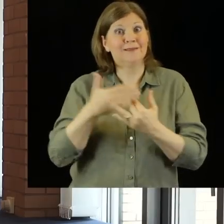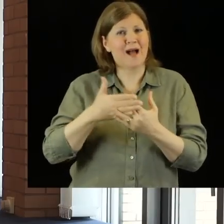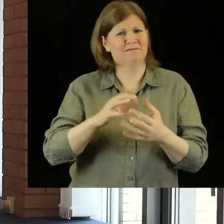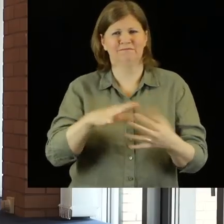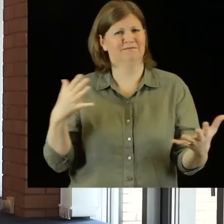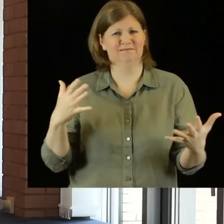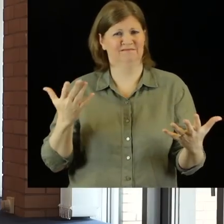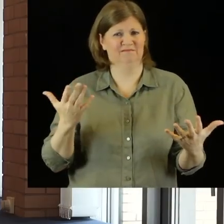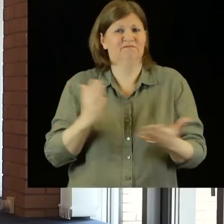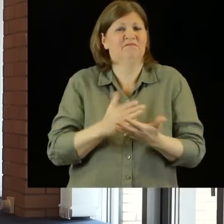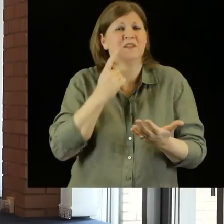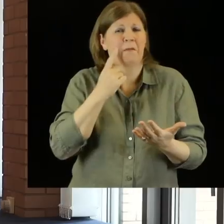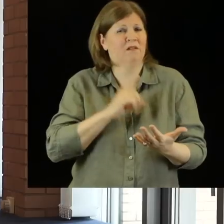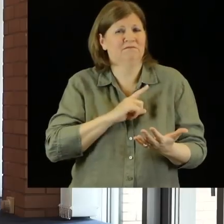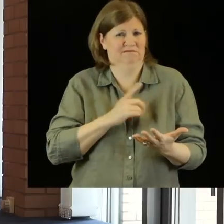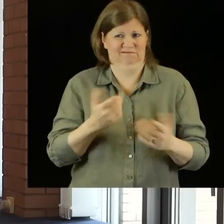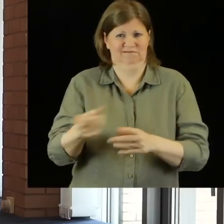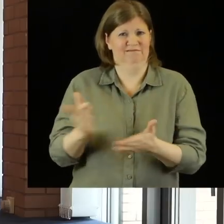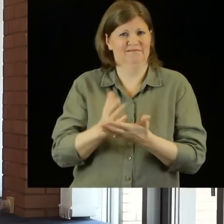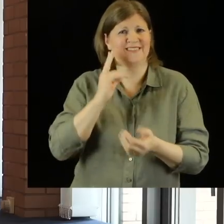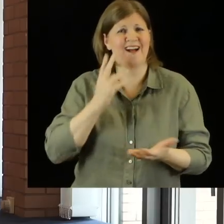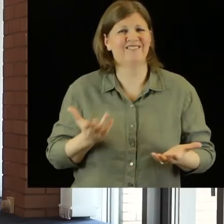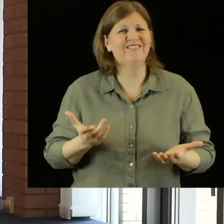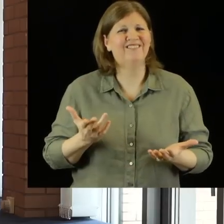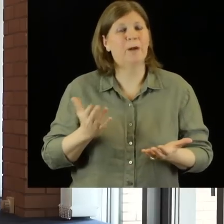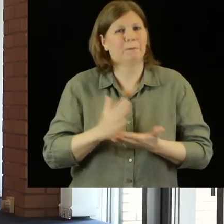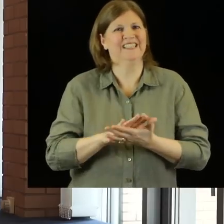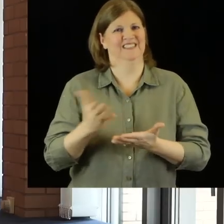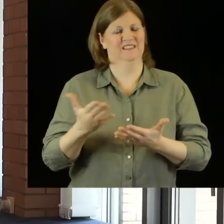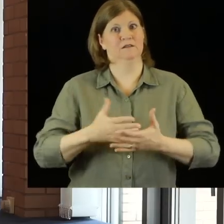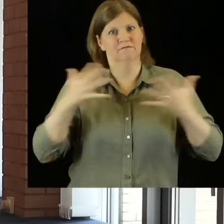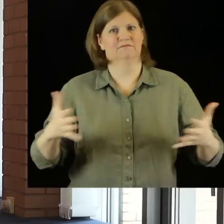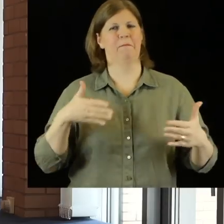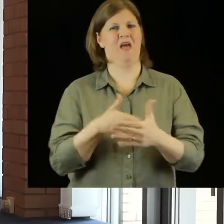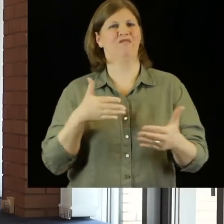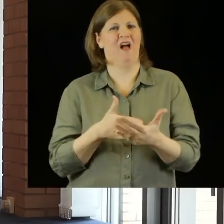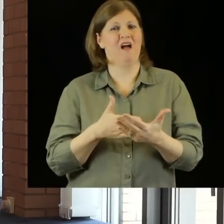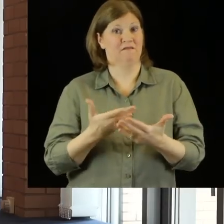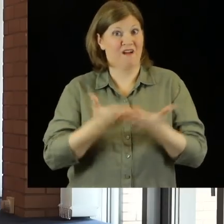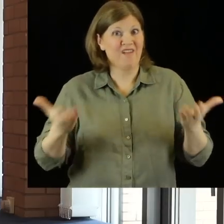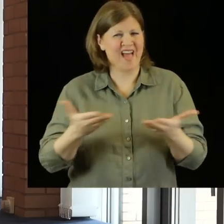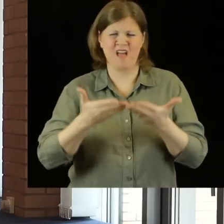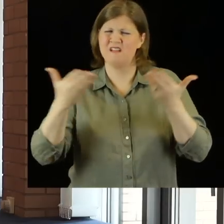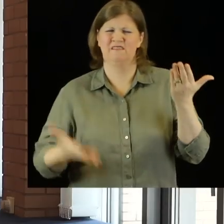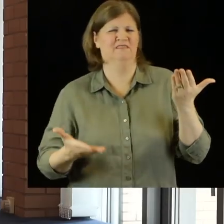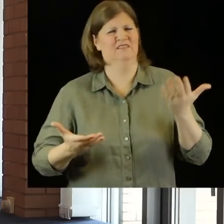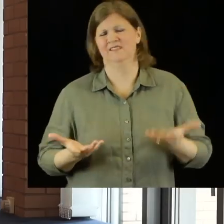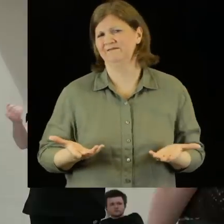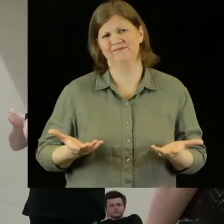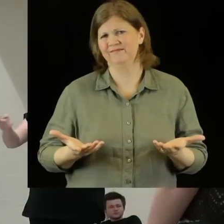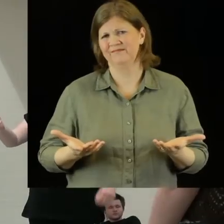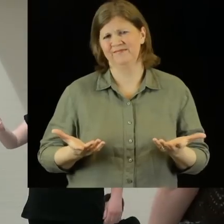to professional training for deaf people is simply there because they're deaf, and that seems like a huge